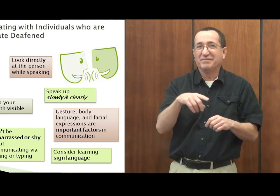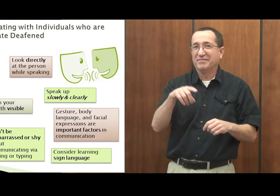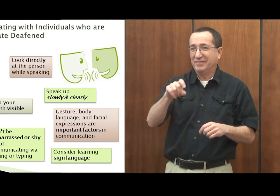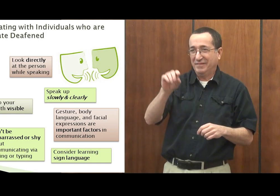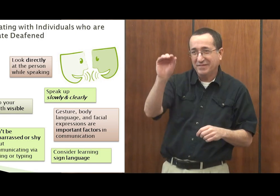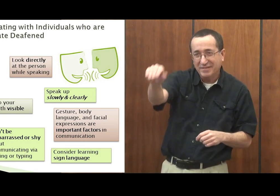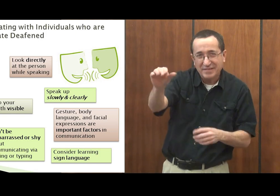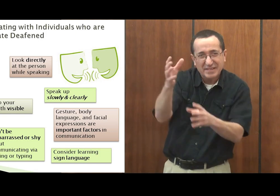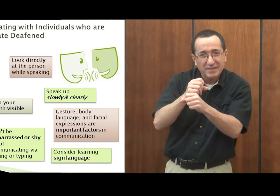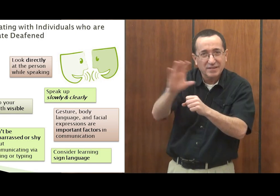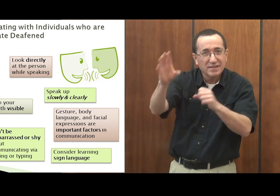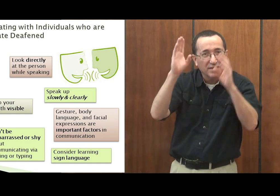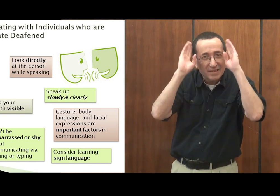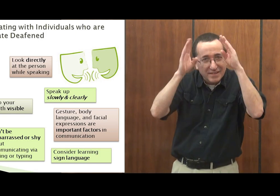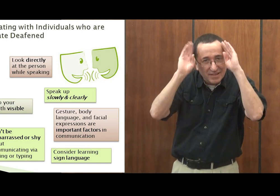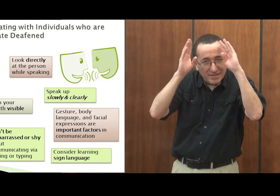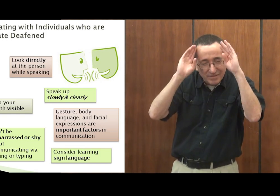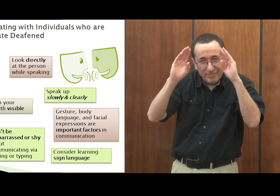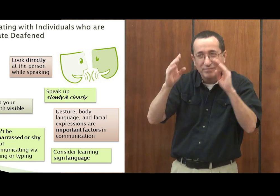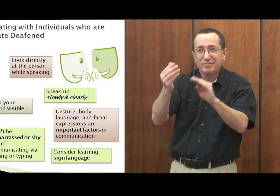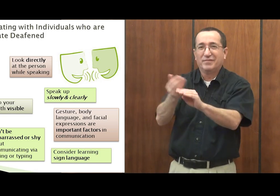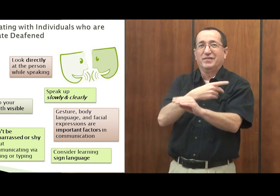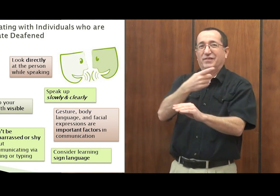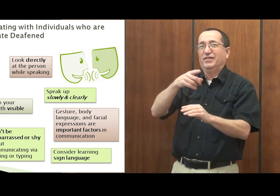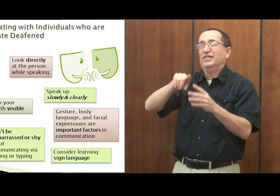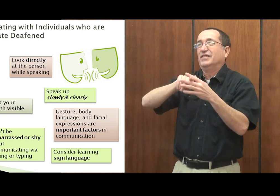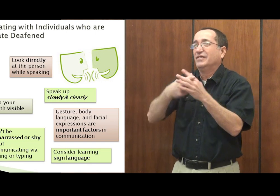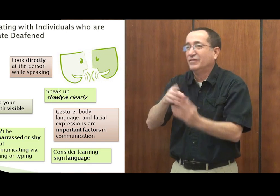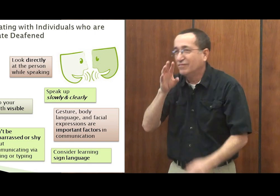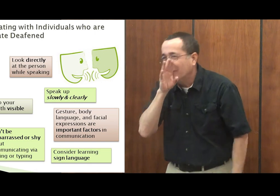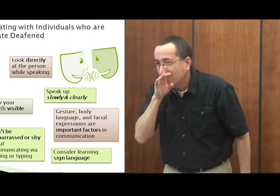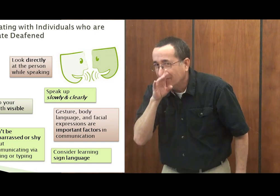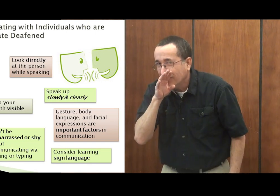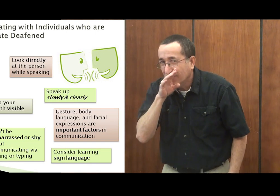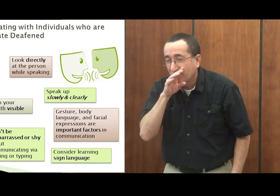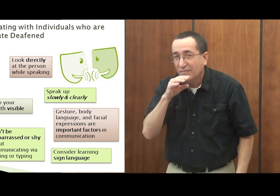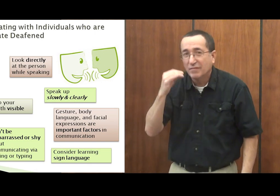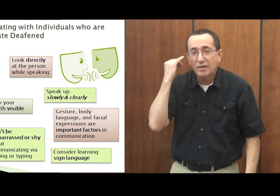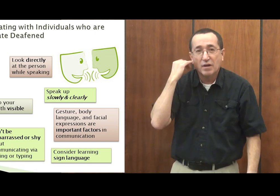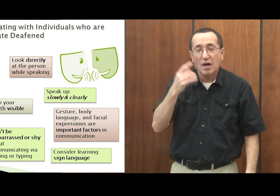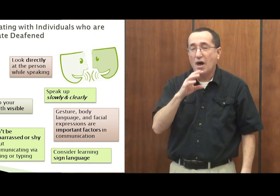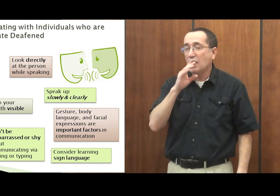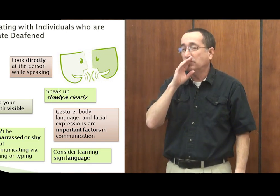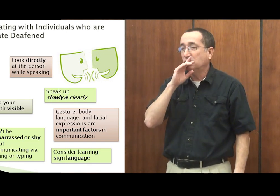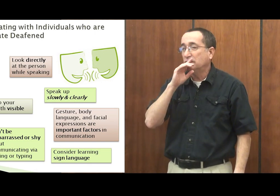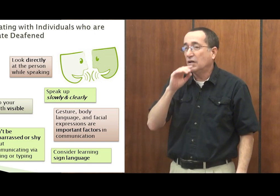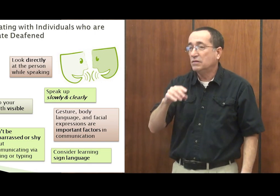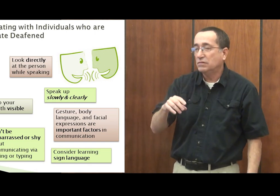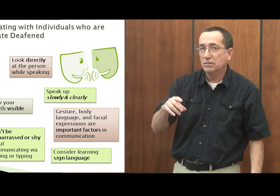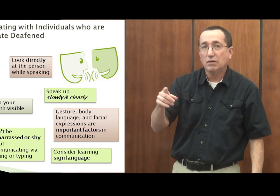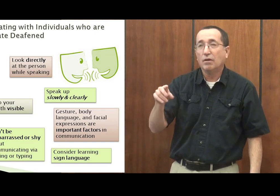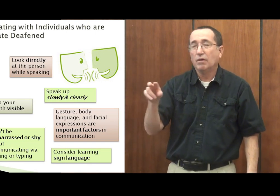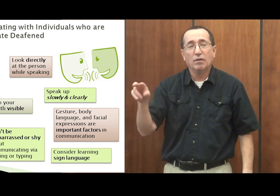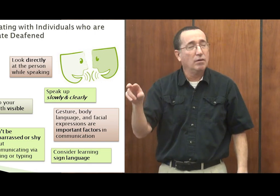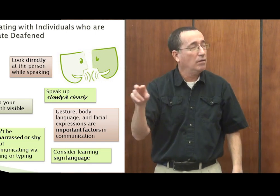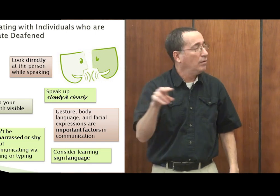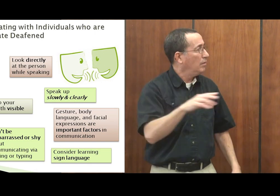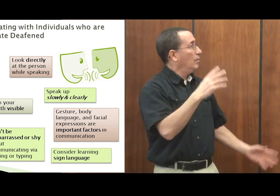It's really important to get that person's attention first before you start communicating. If you walk up to them and they are not